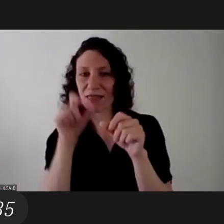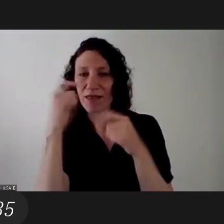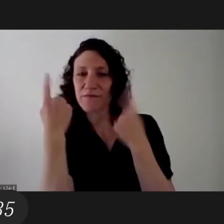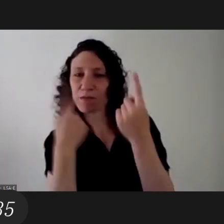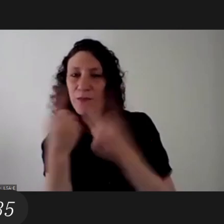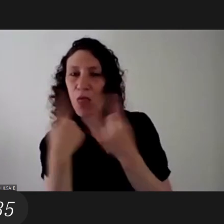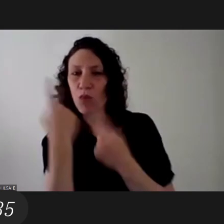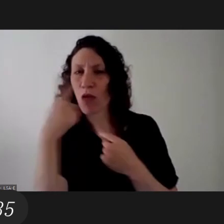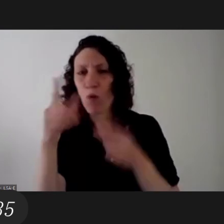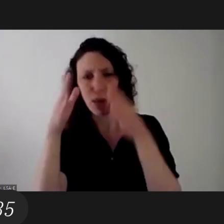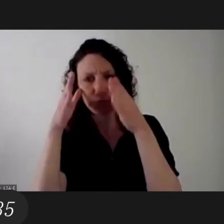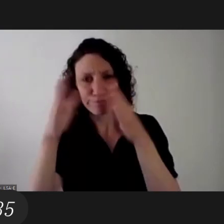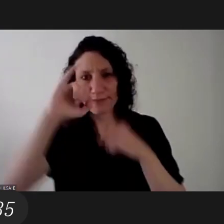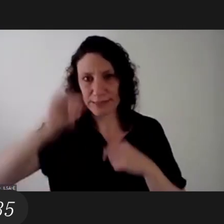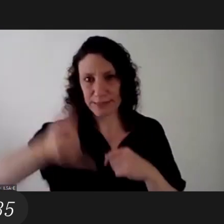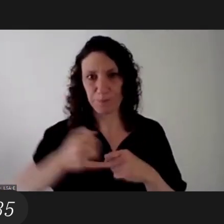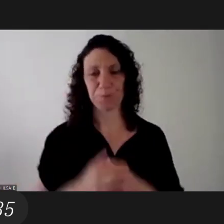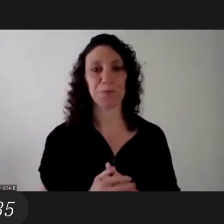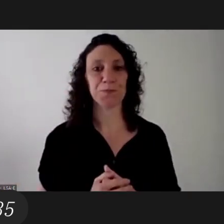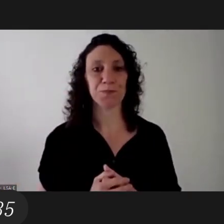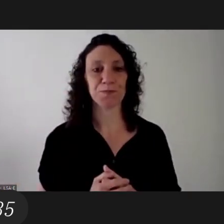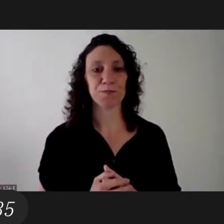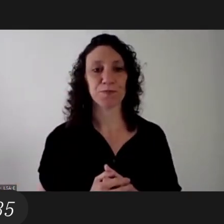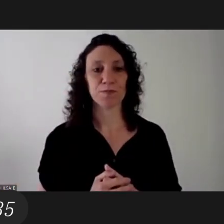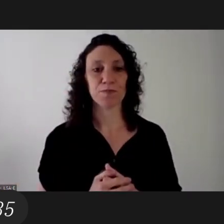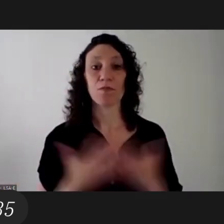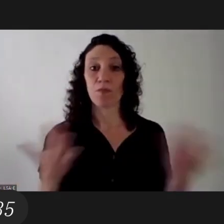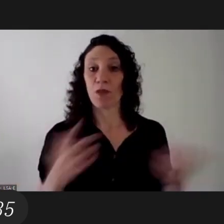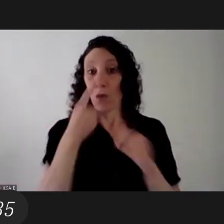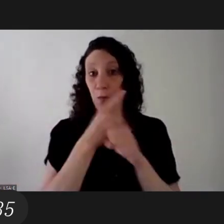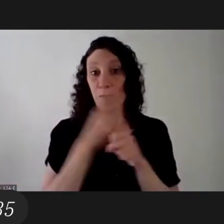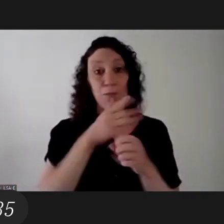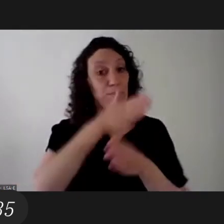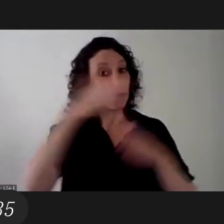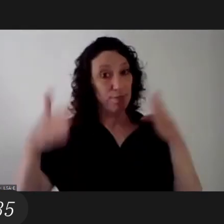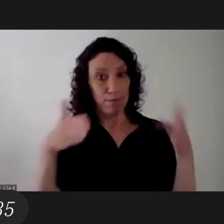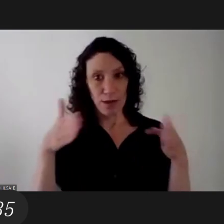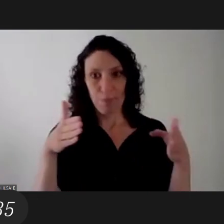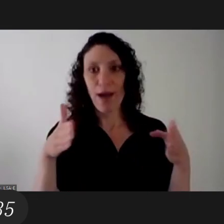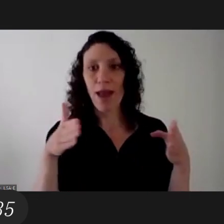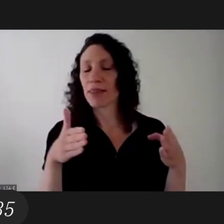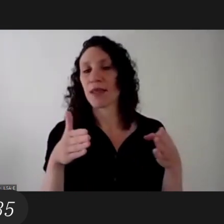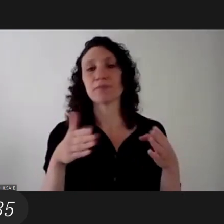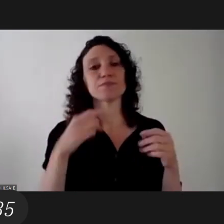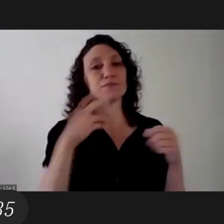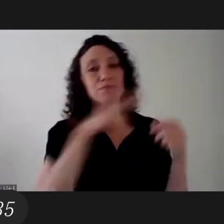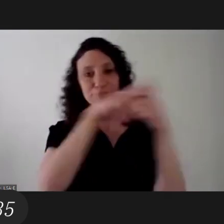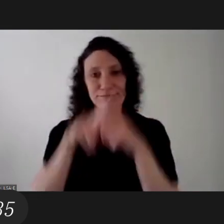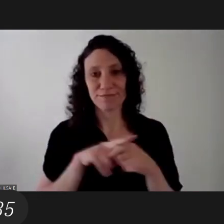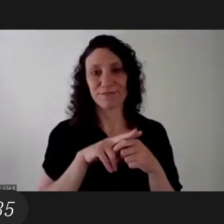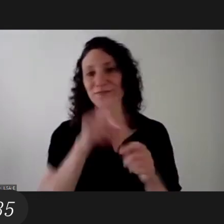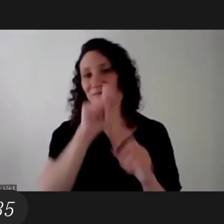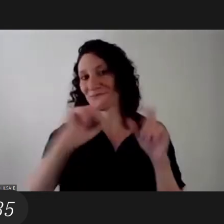attention like i said to the chat for any questions or concerns that may arise for this first part our